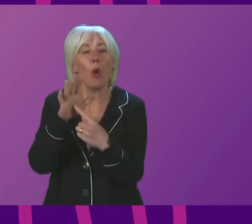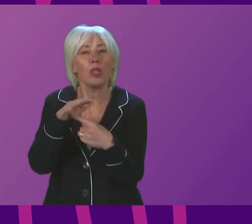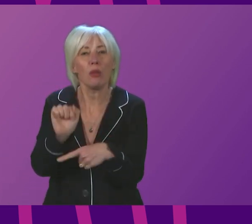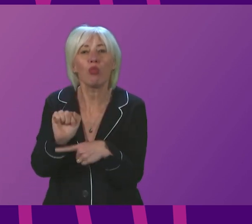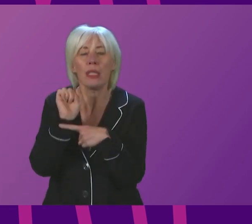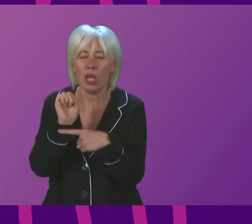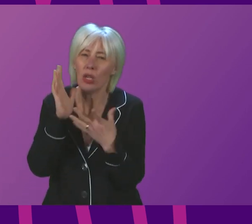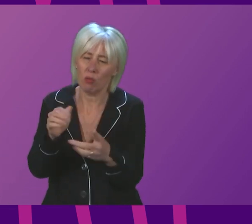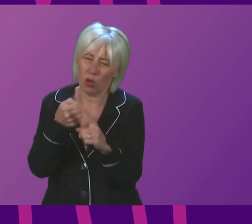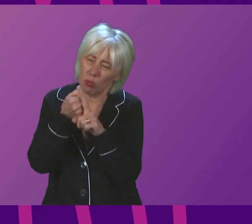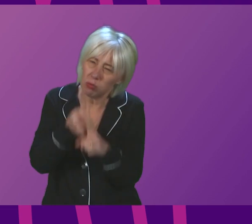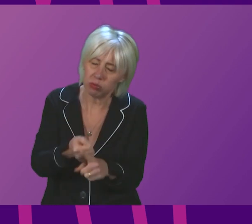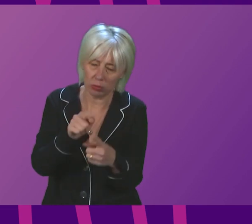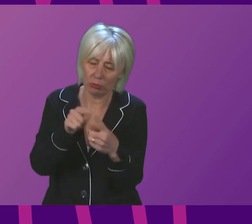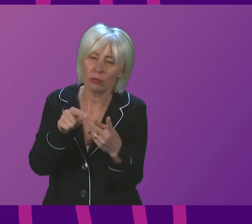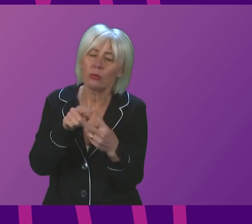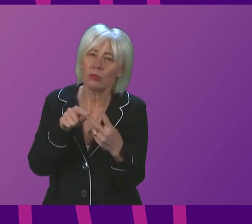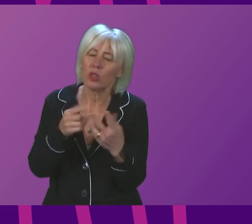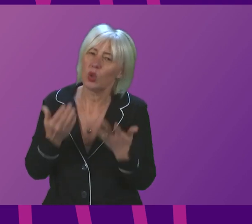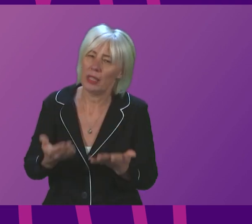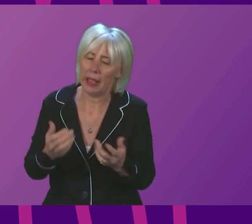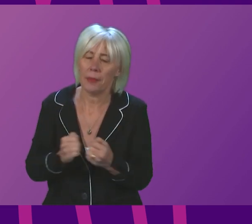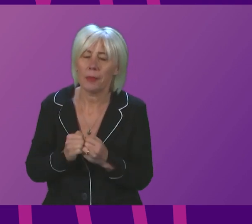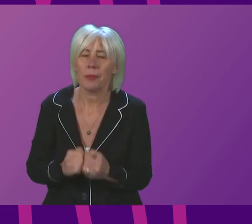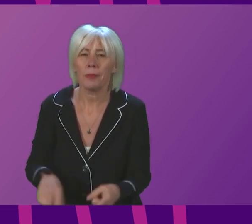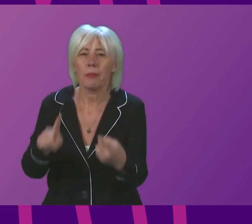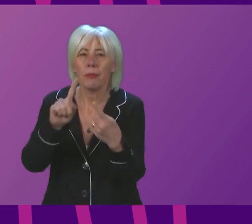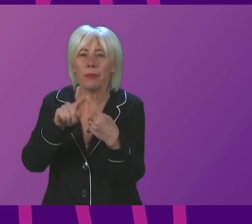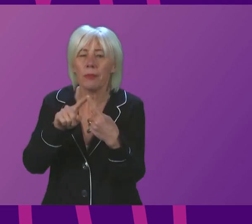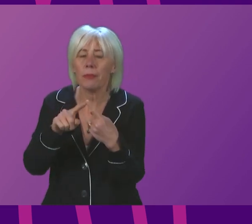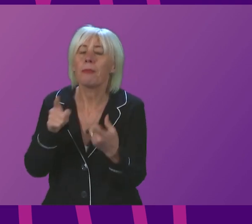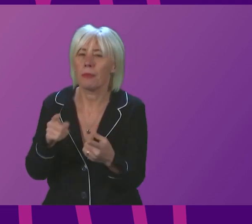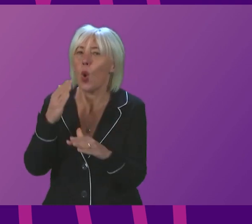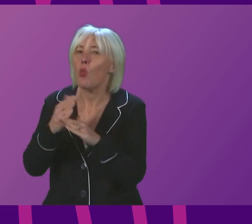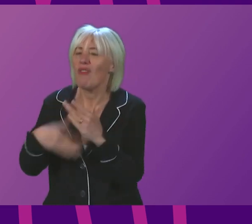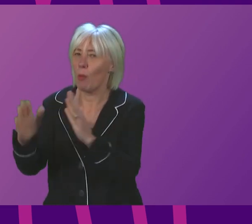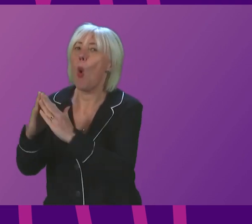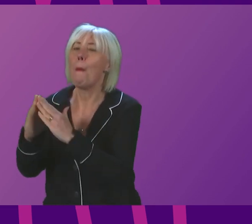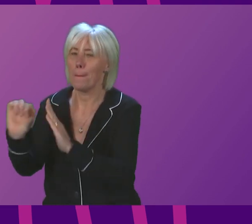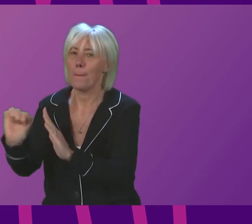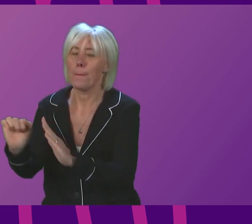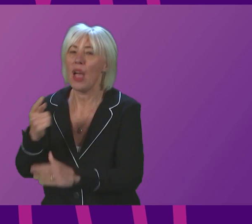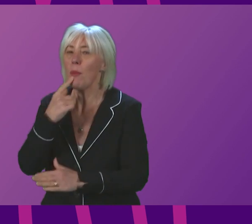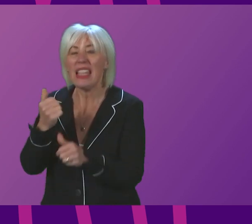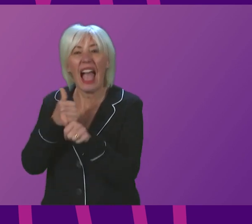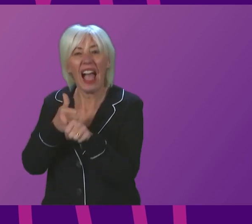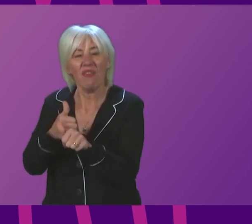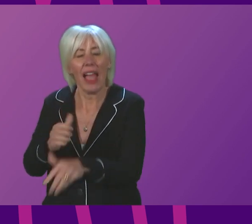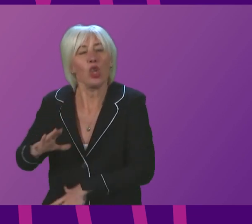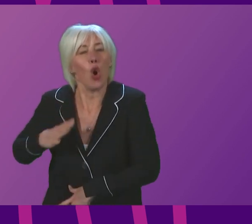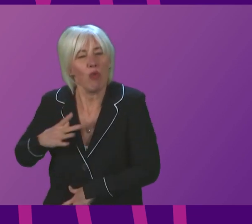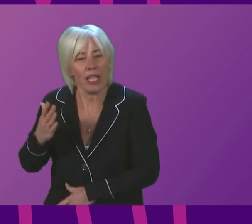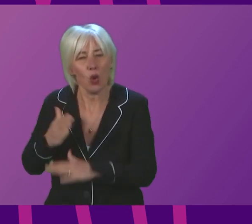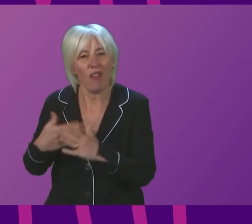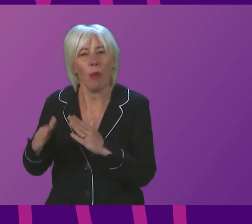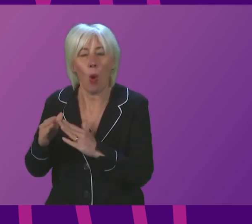emphasise particularly strongly today. Firstly, working from home. We already advised people to work from home